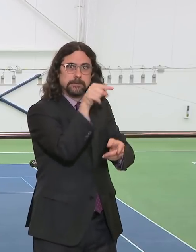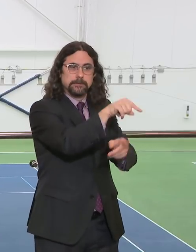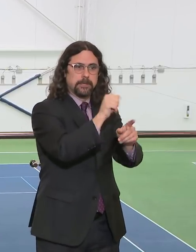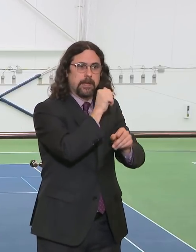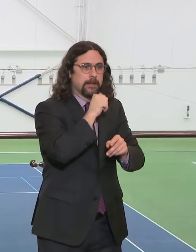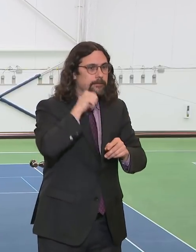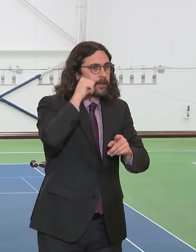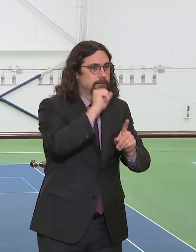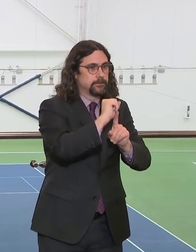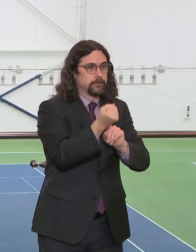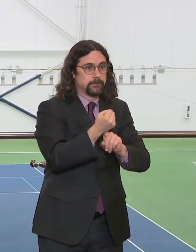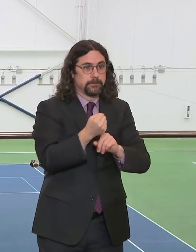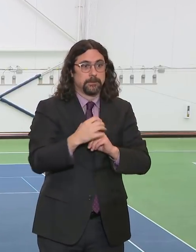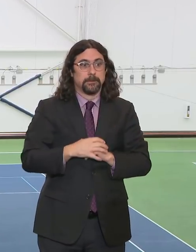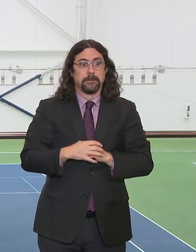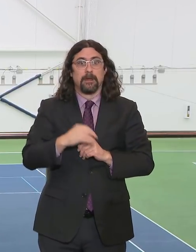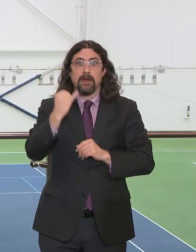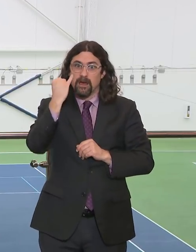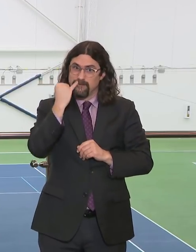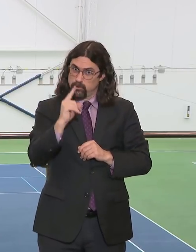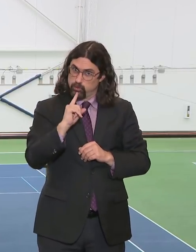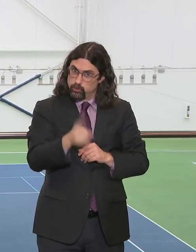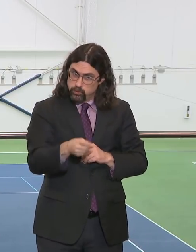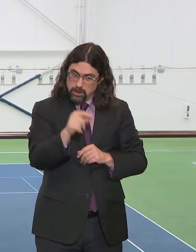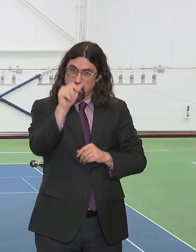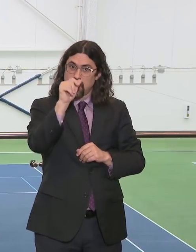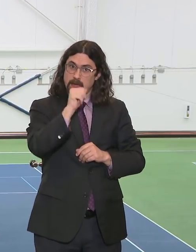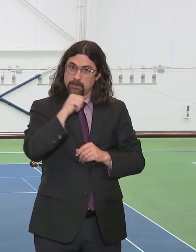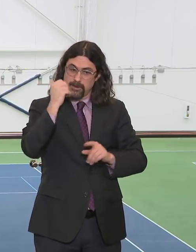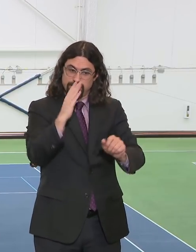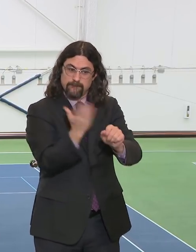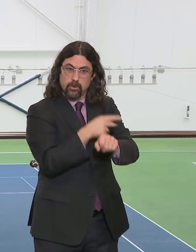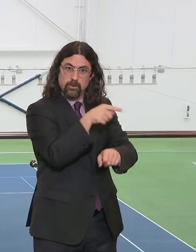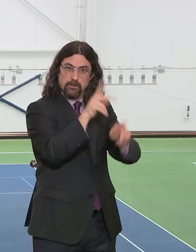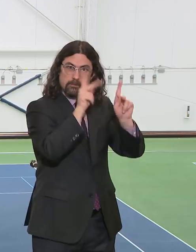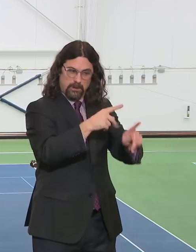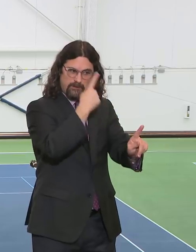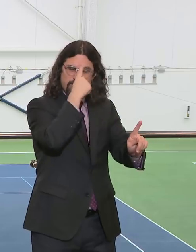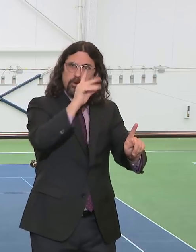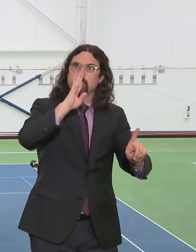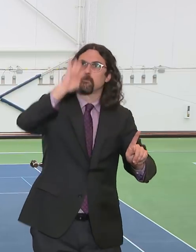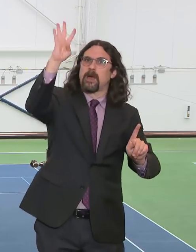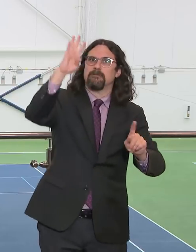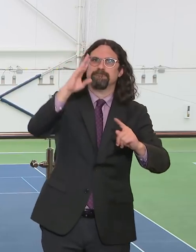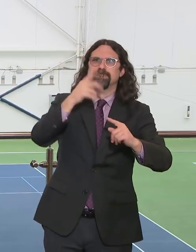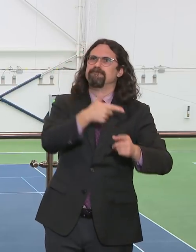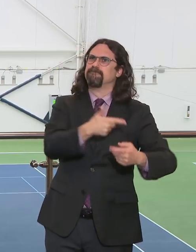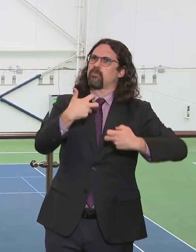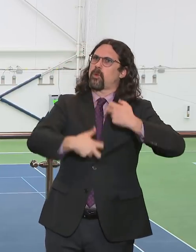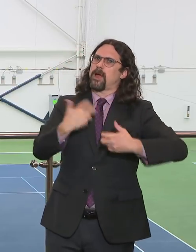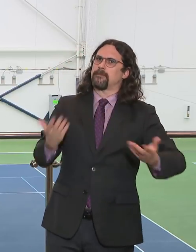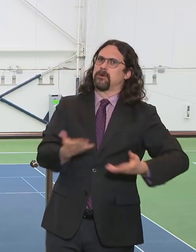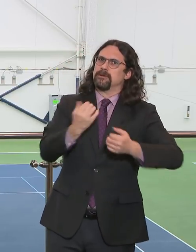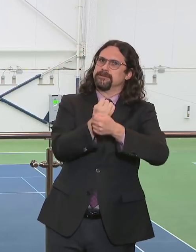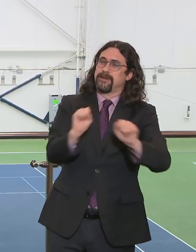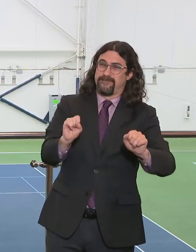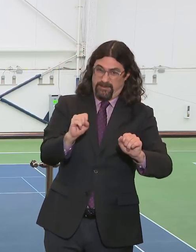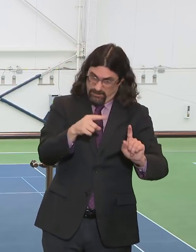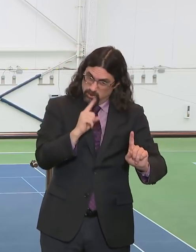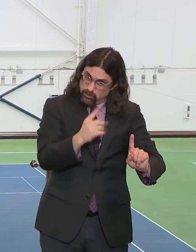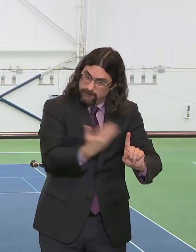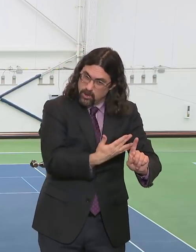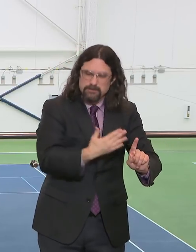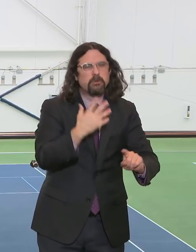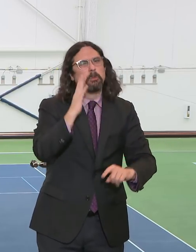I should also note that the Sheriff's Office did an inspection of the facility to ensure that social distancing is being observed, and they